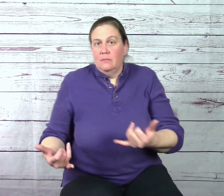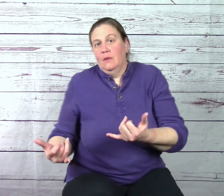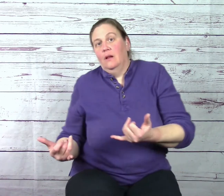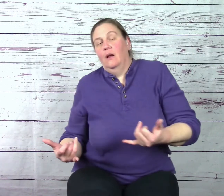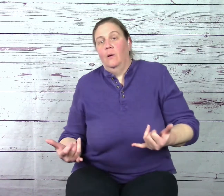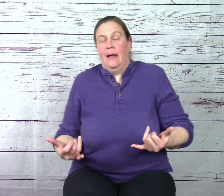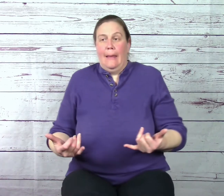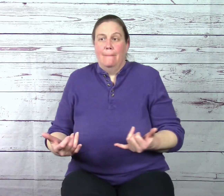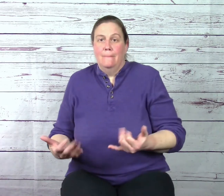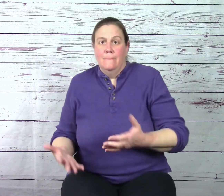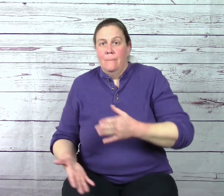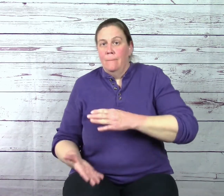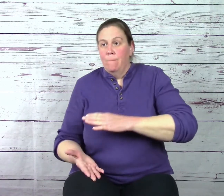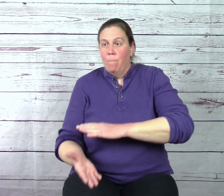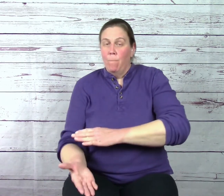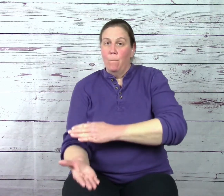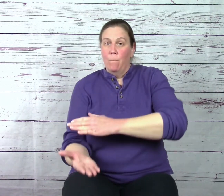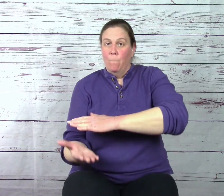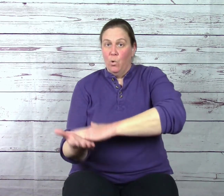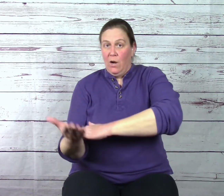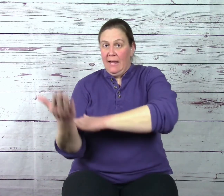Okay. Morning.